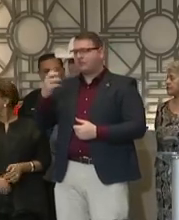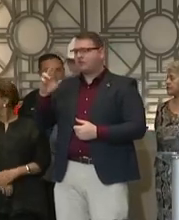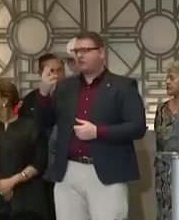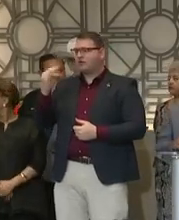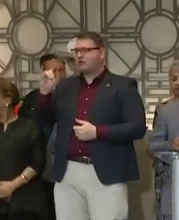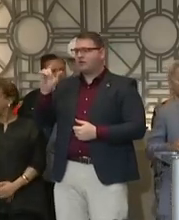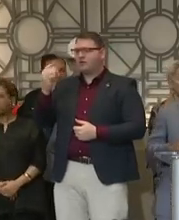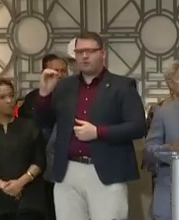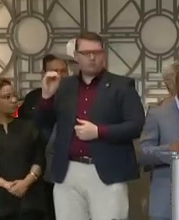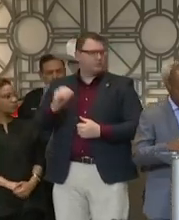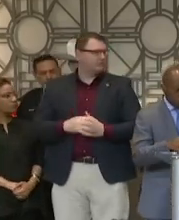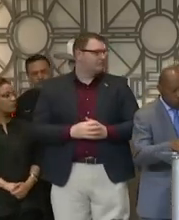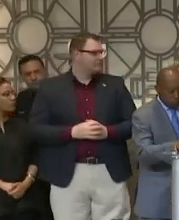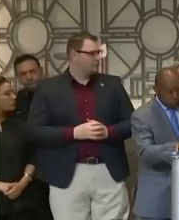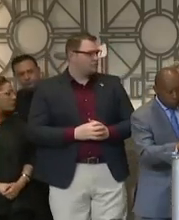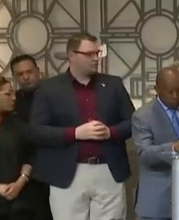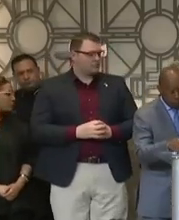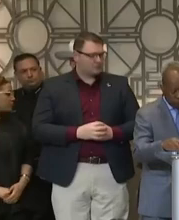Purse. I'm right here,